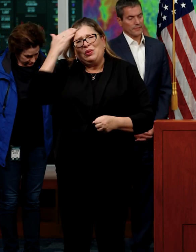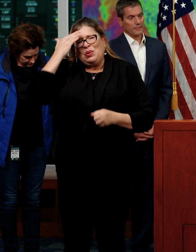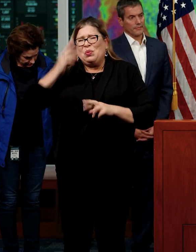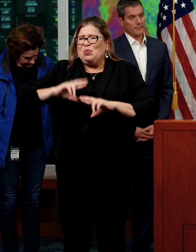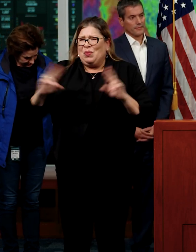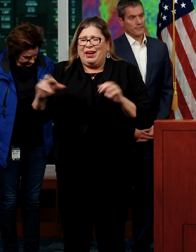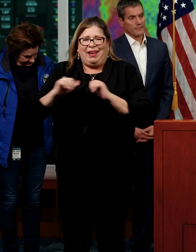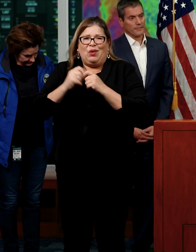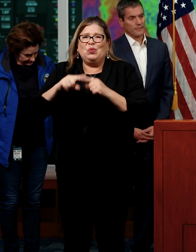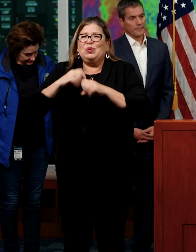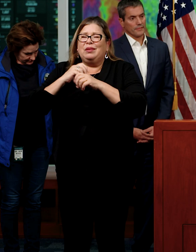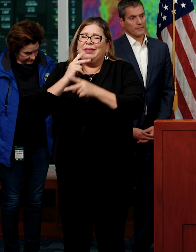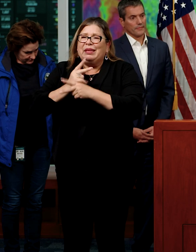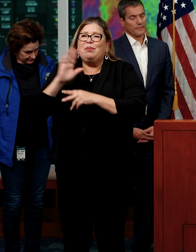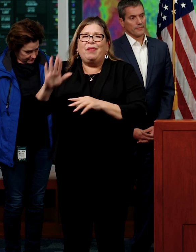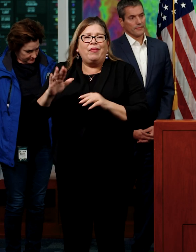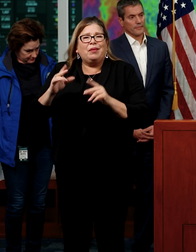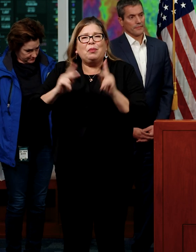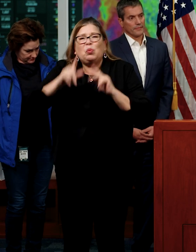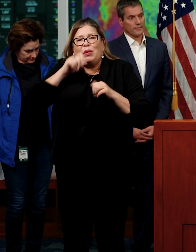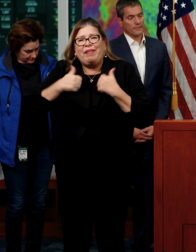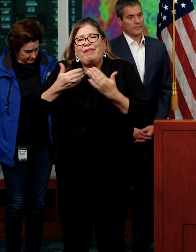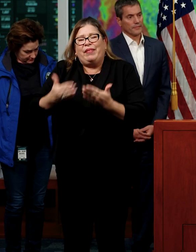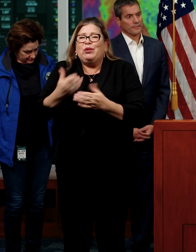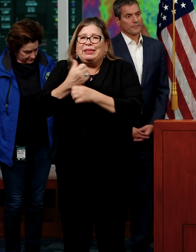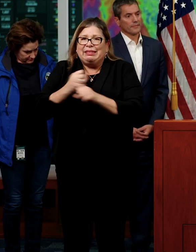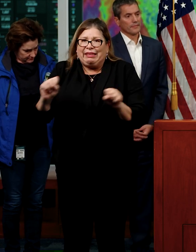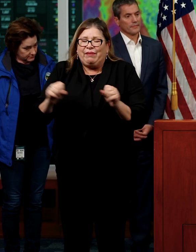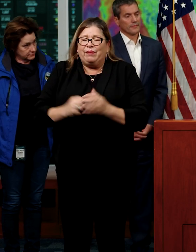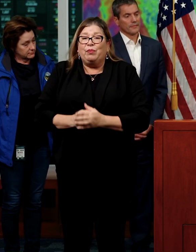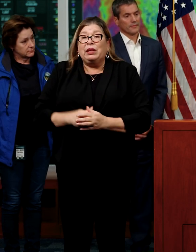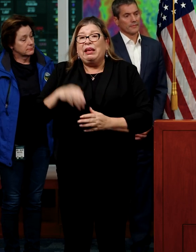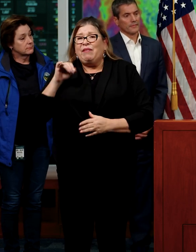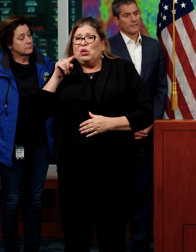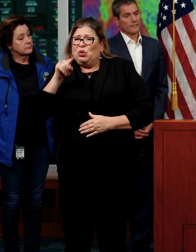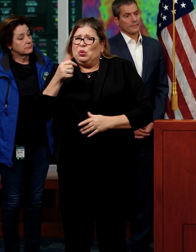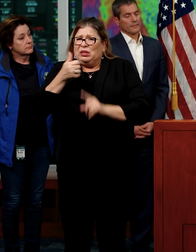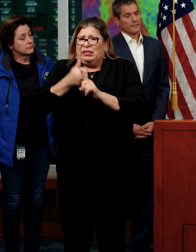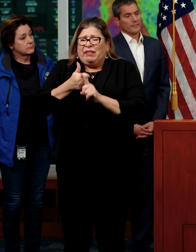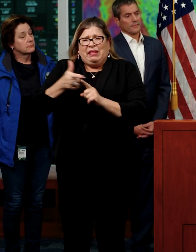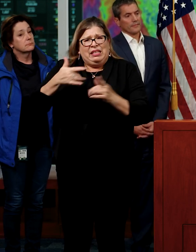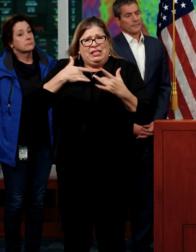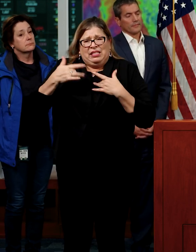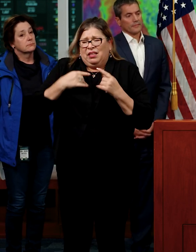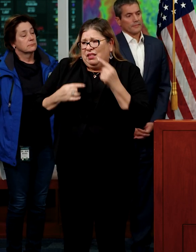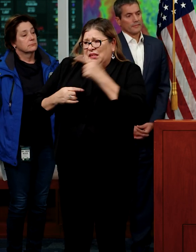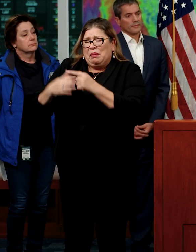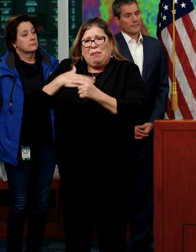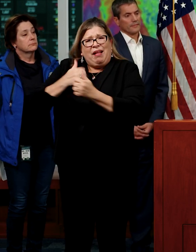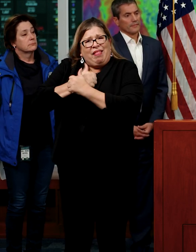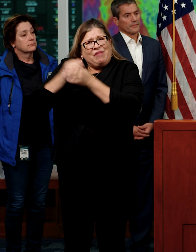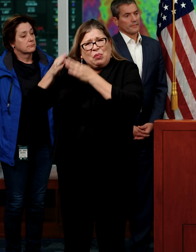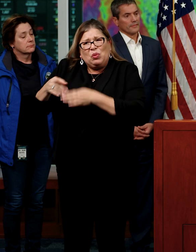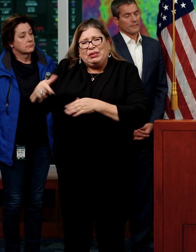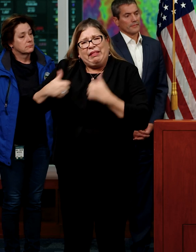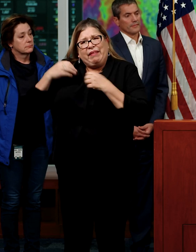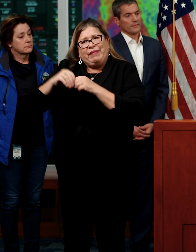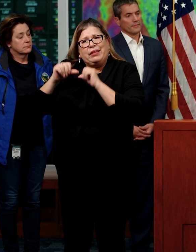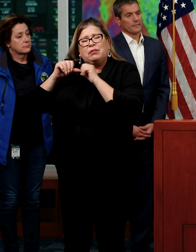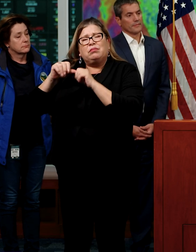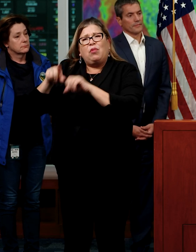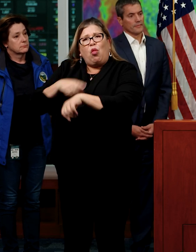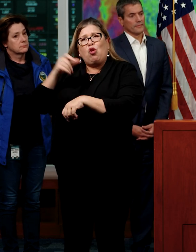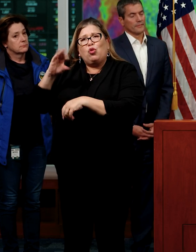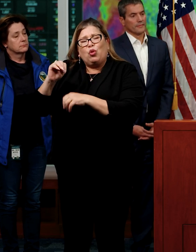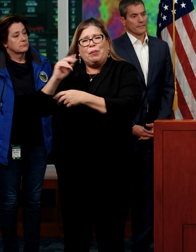keep residents safe from harm. If you are concerned about the well-being of a loved one residing in a long-term care setting, the statewide